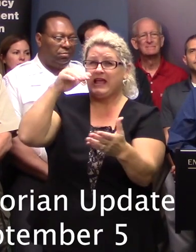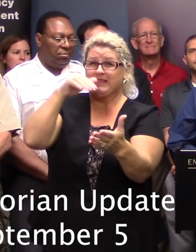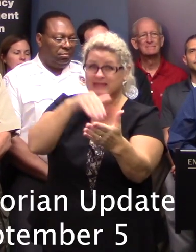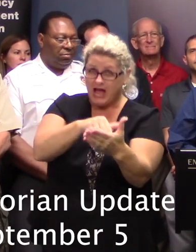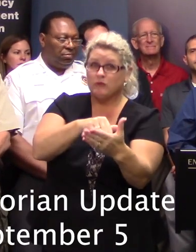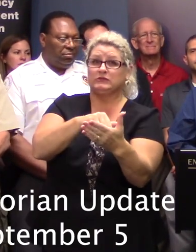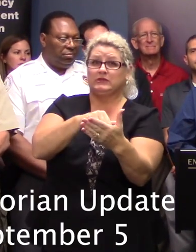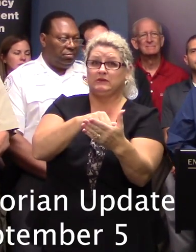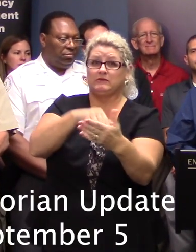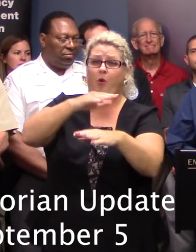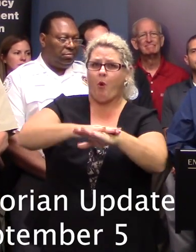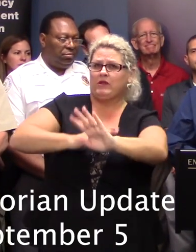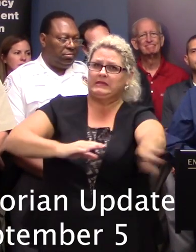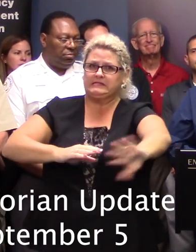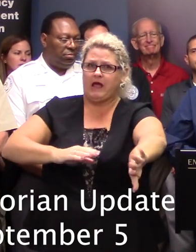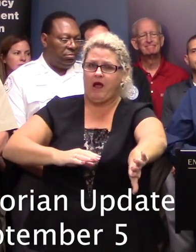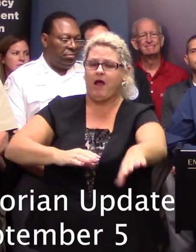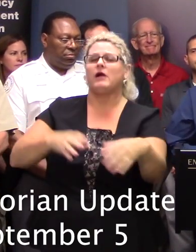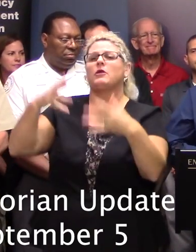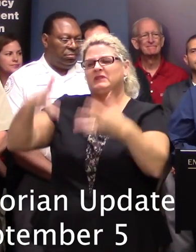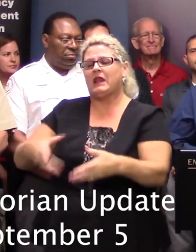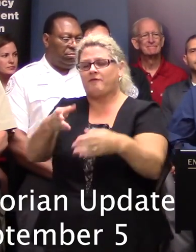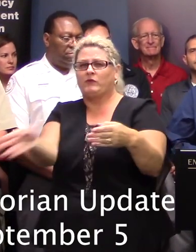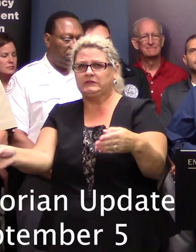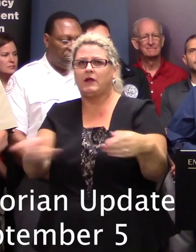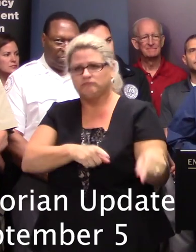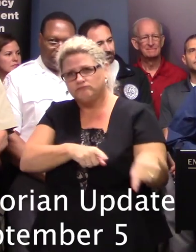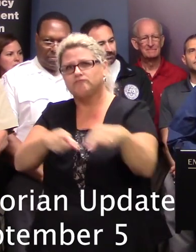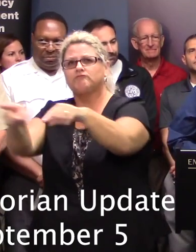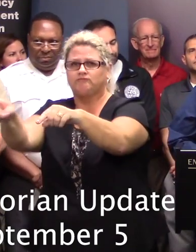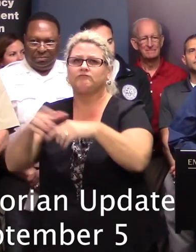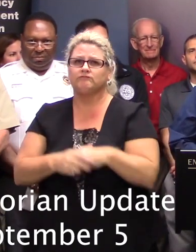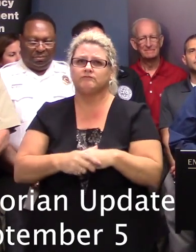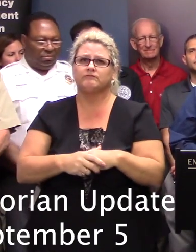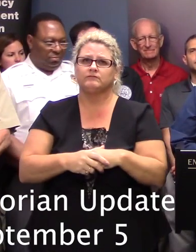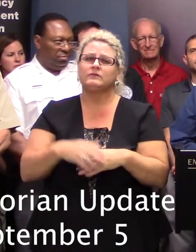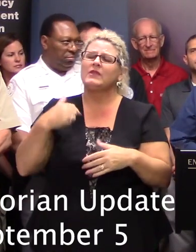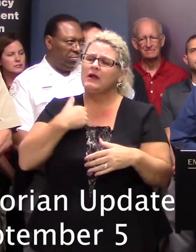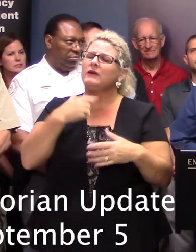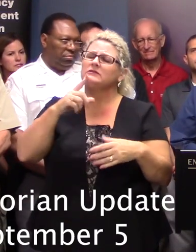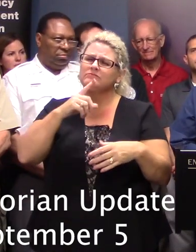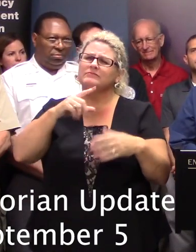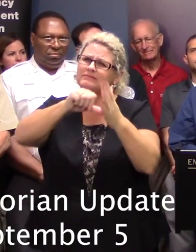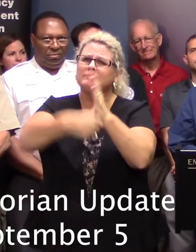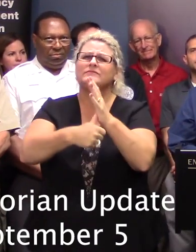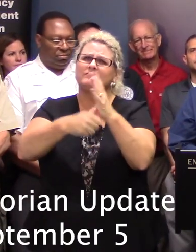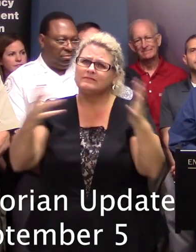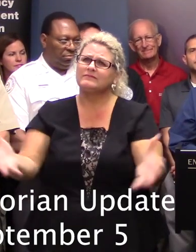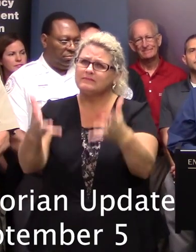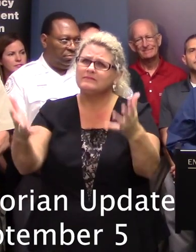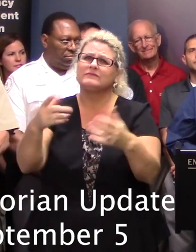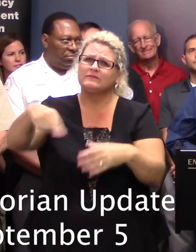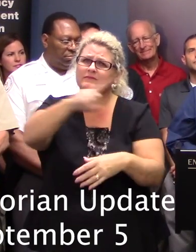on the reverse side of the interstate. I encourage, just like the governor does, to heed the warnings of the local officials, and in